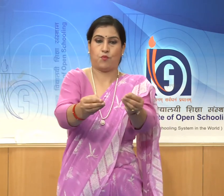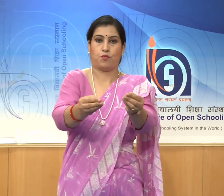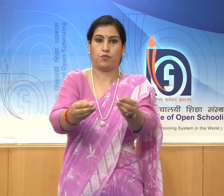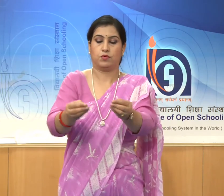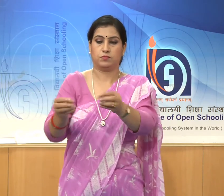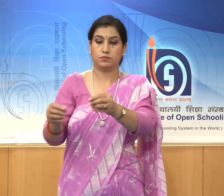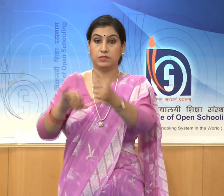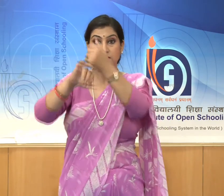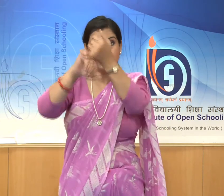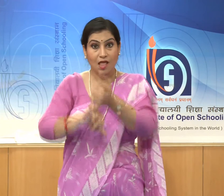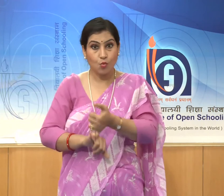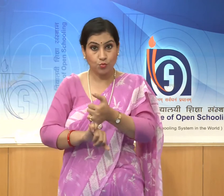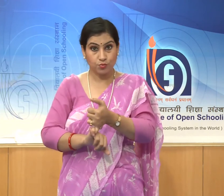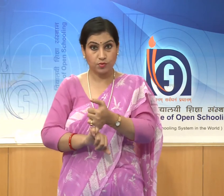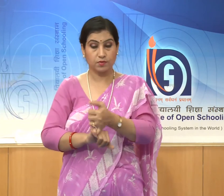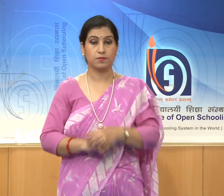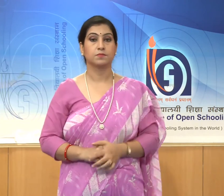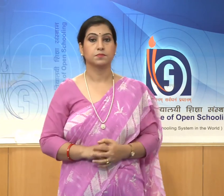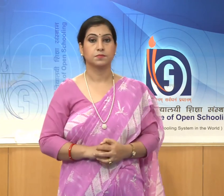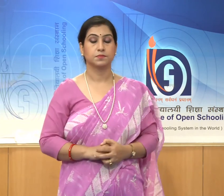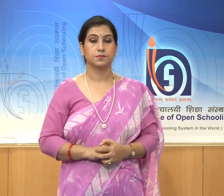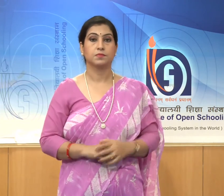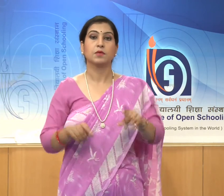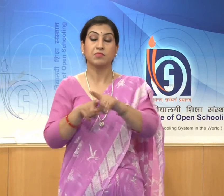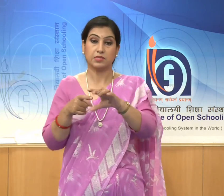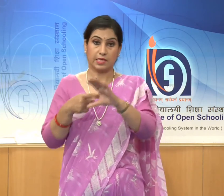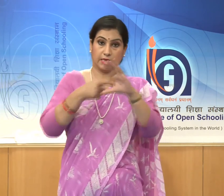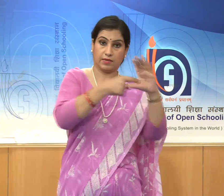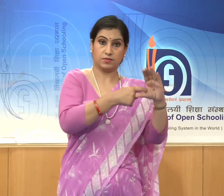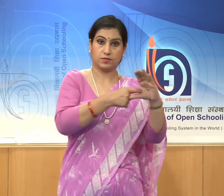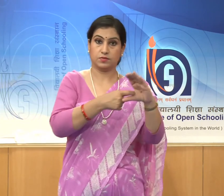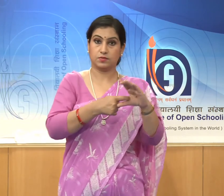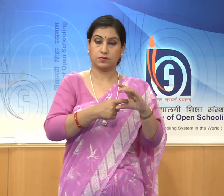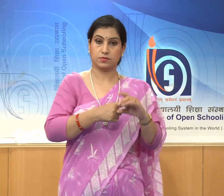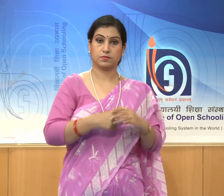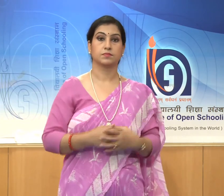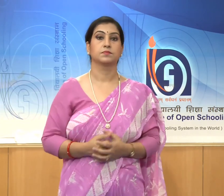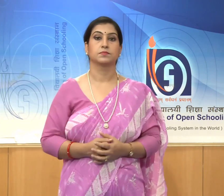southern and eastern India.